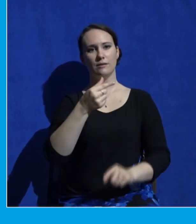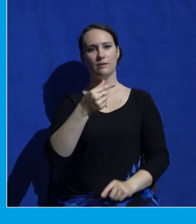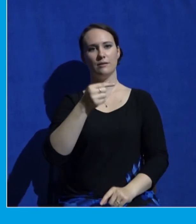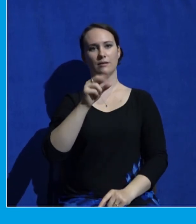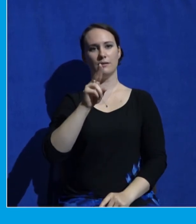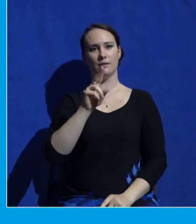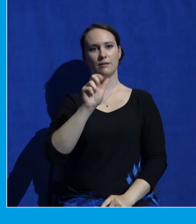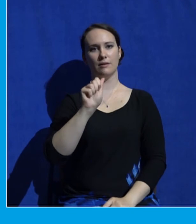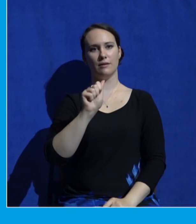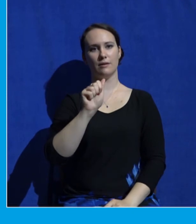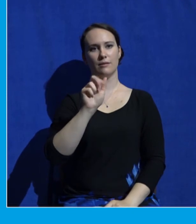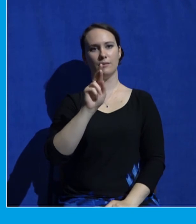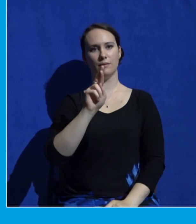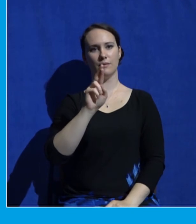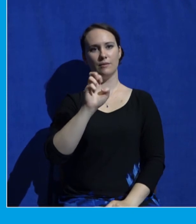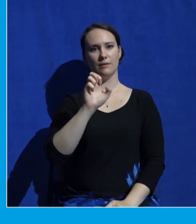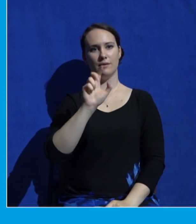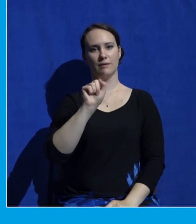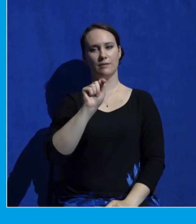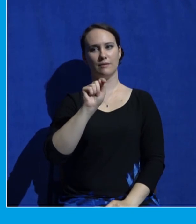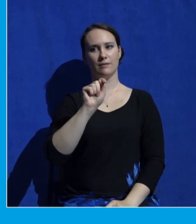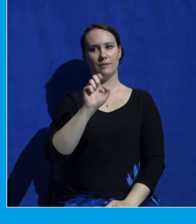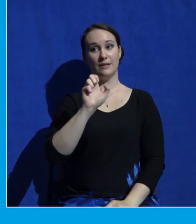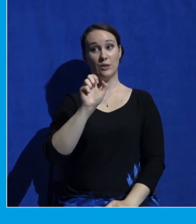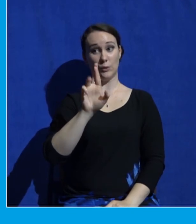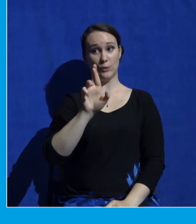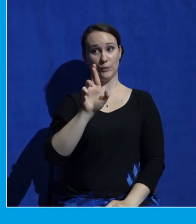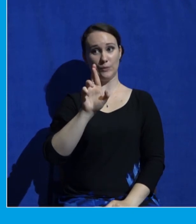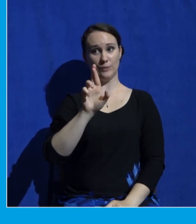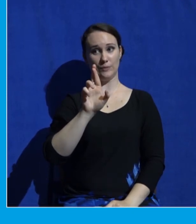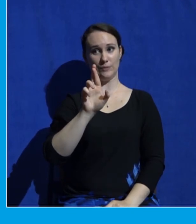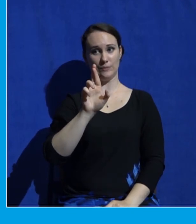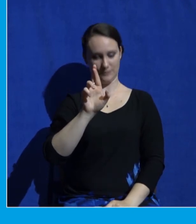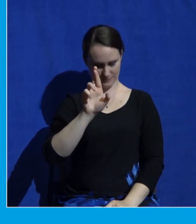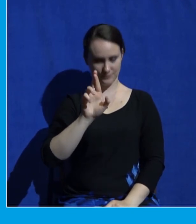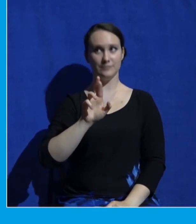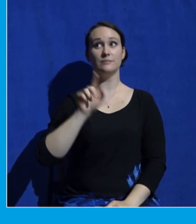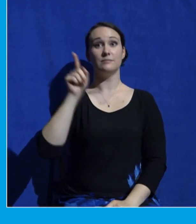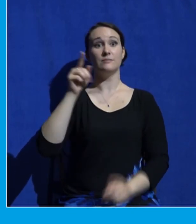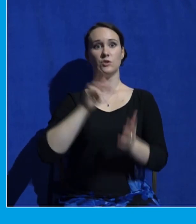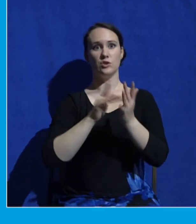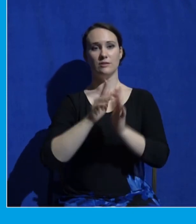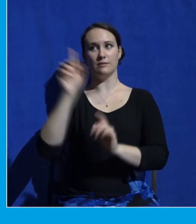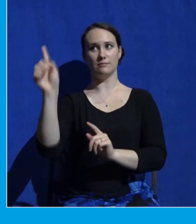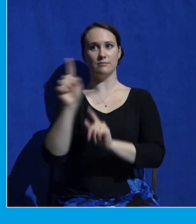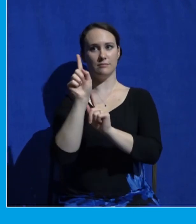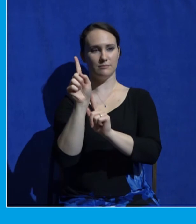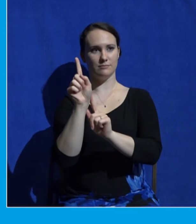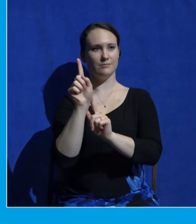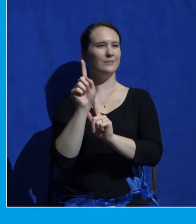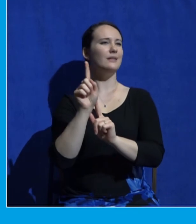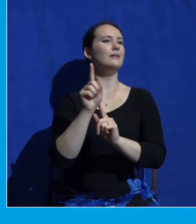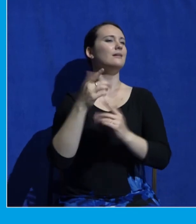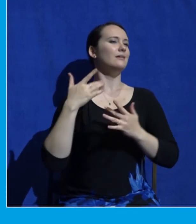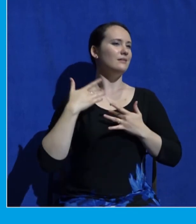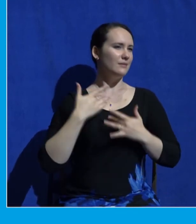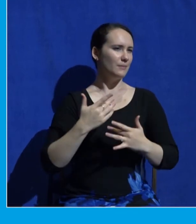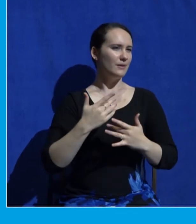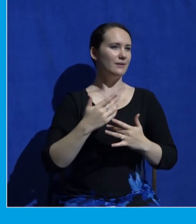This is language you might recognize when you're renting an apartment or a house, maybe signing a lease. And a guarantor is